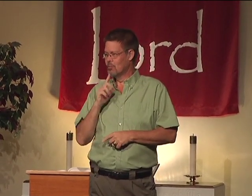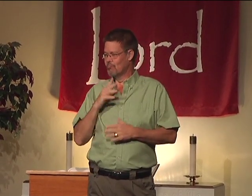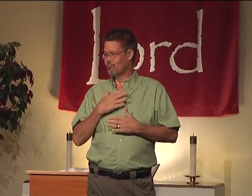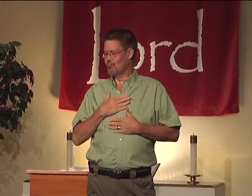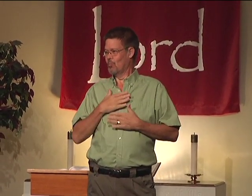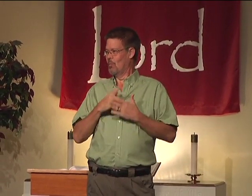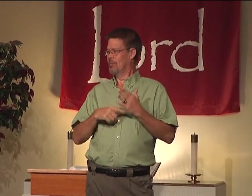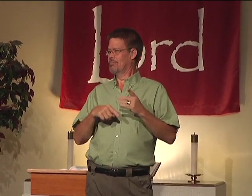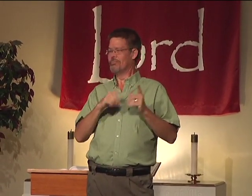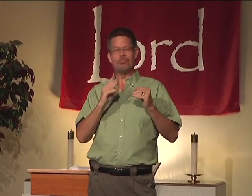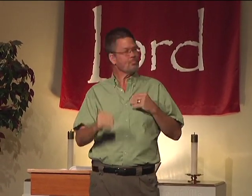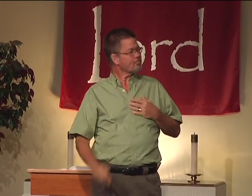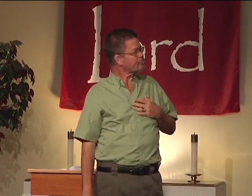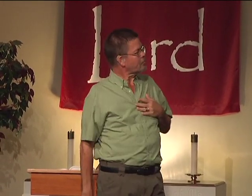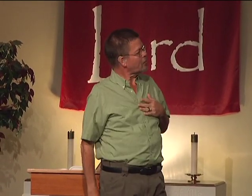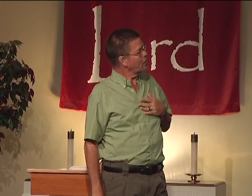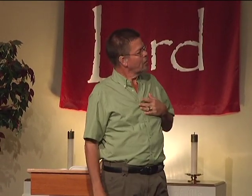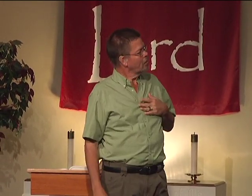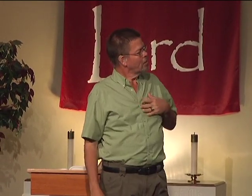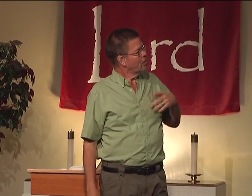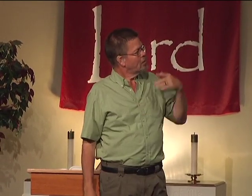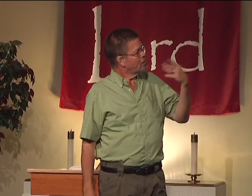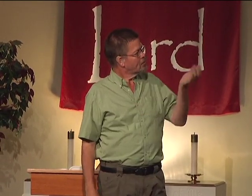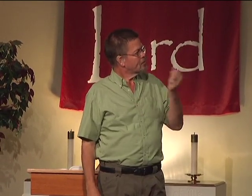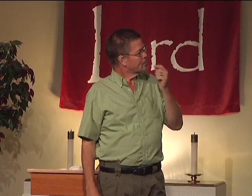I think you would enjoy looking for this if you had the opportunity.